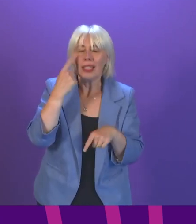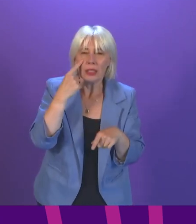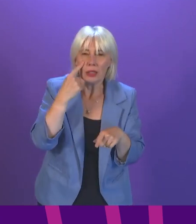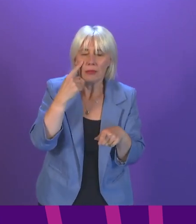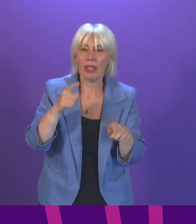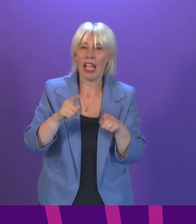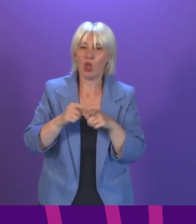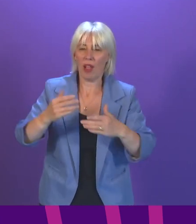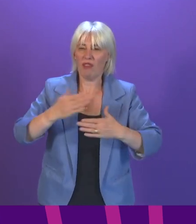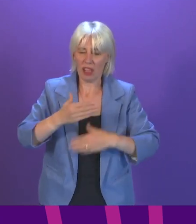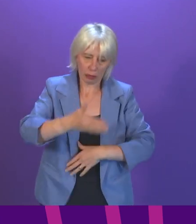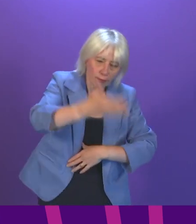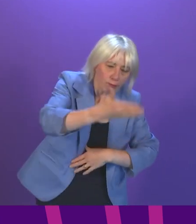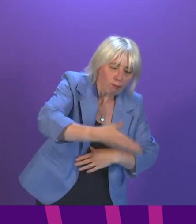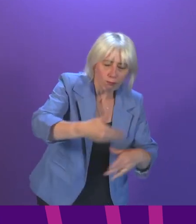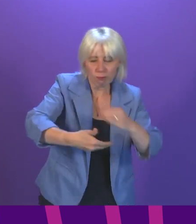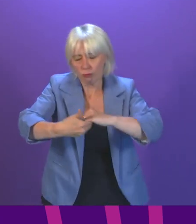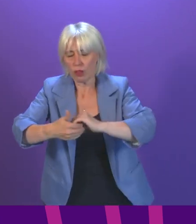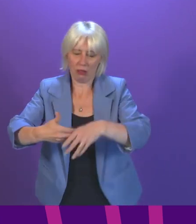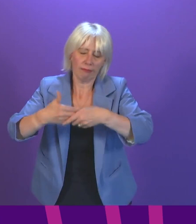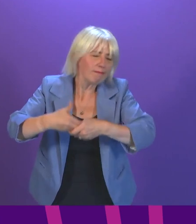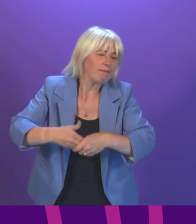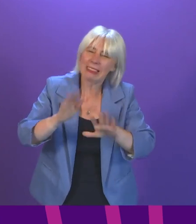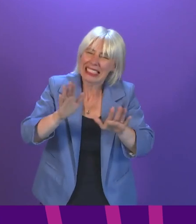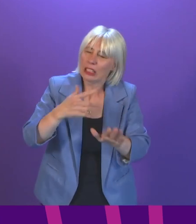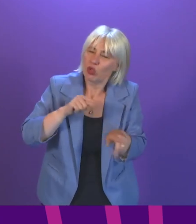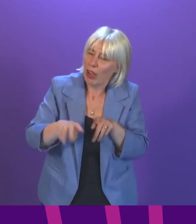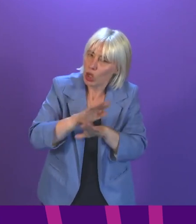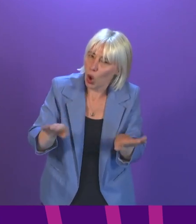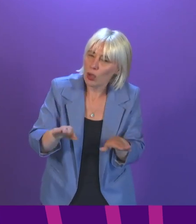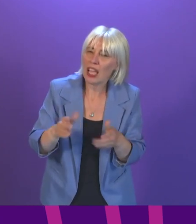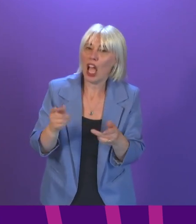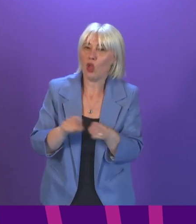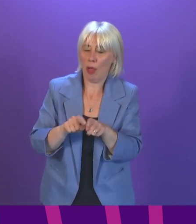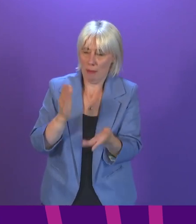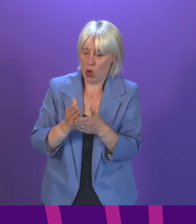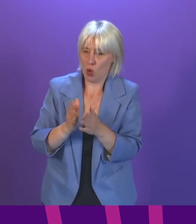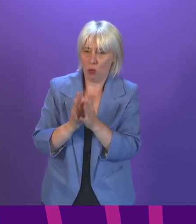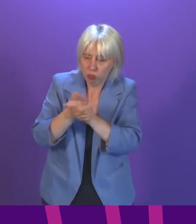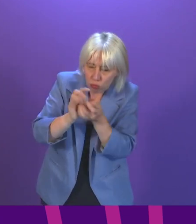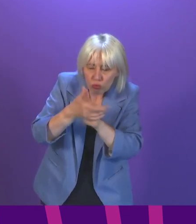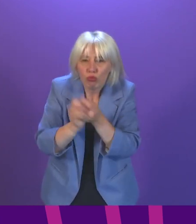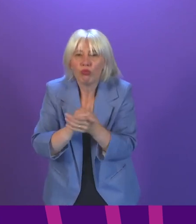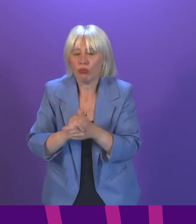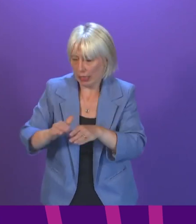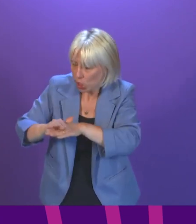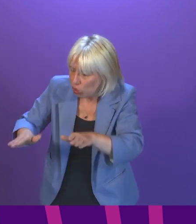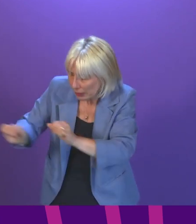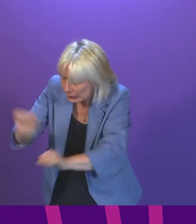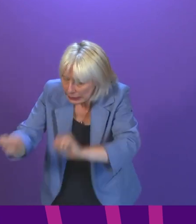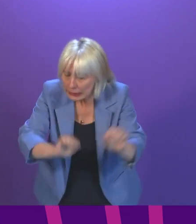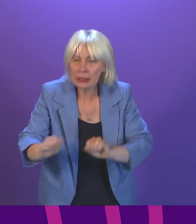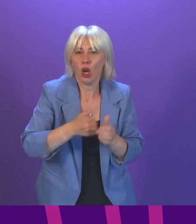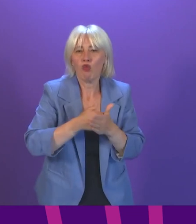physical contact like hand shaking for the time being and wash your hands and surfaces regularly and thoroughly. Having to take these steps